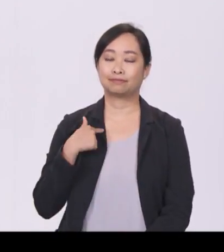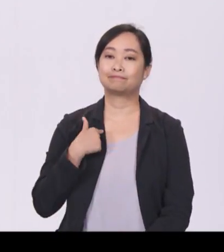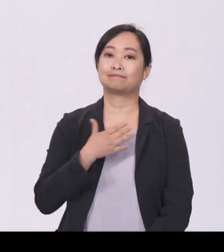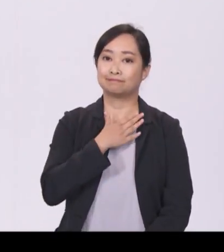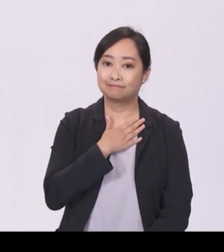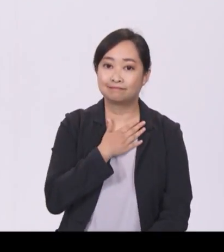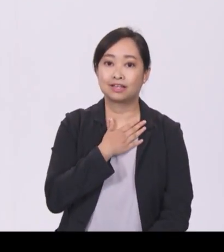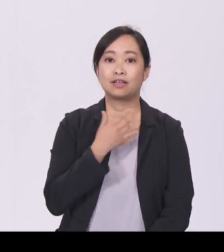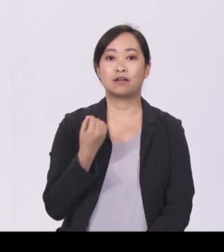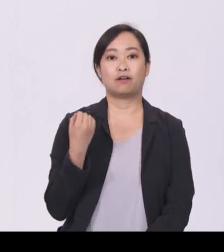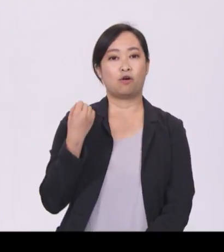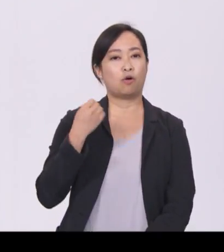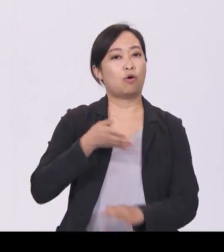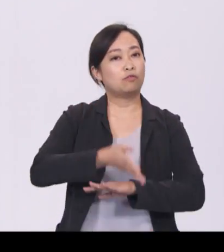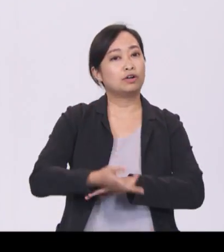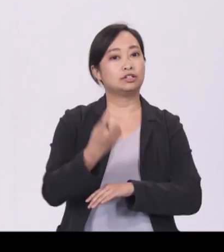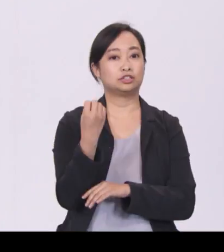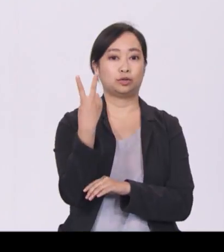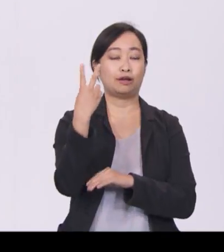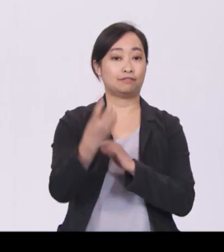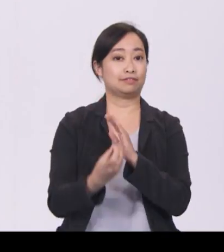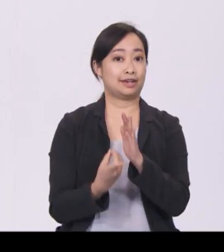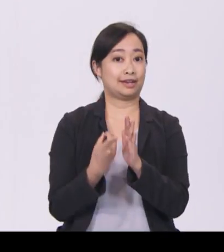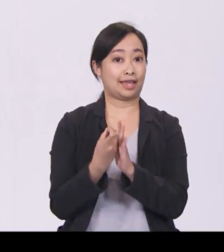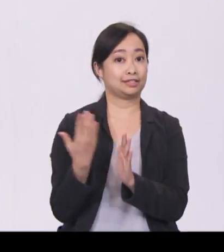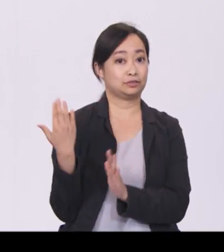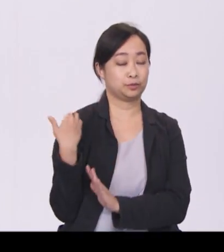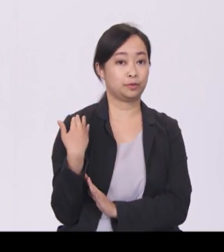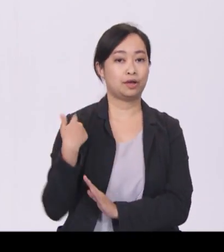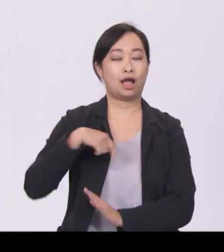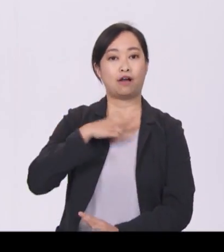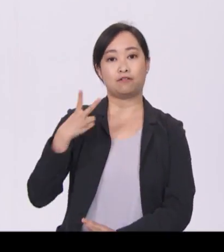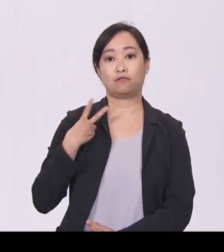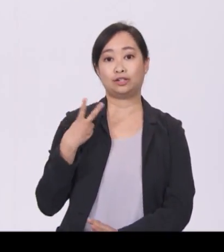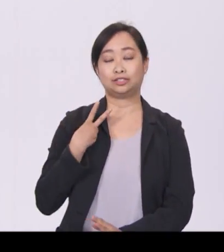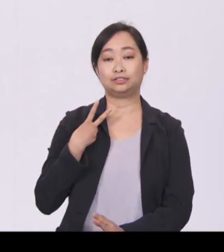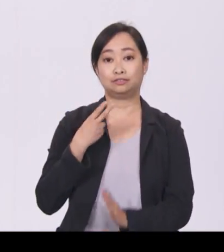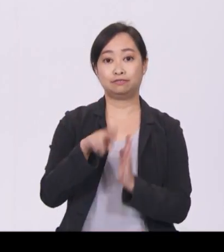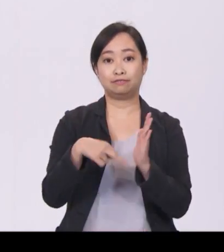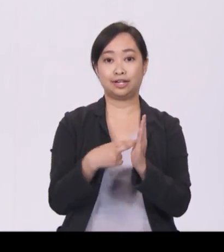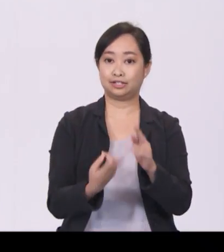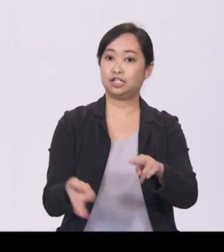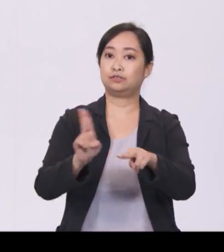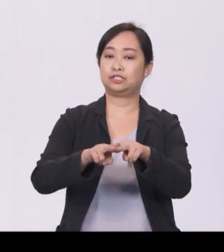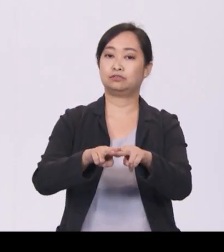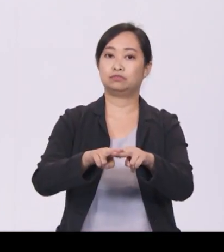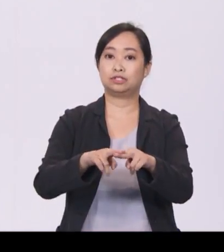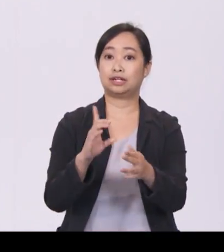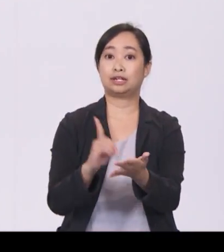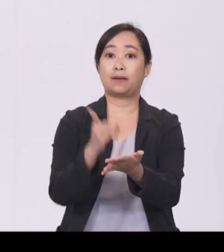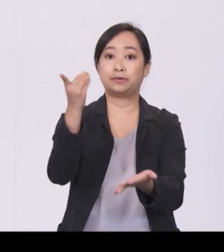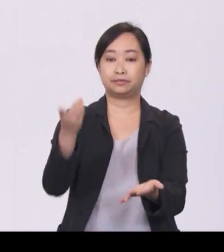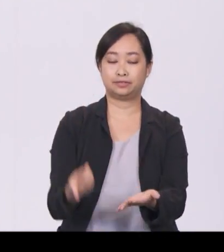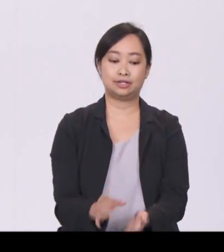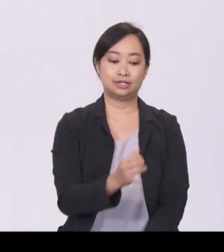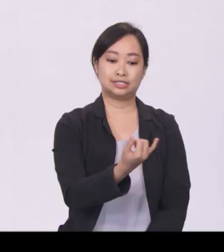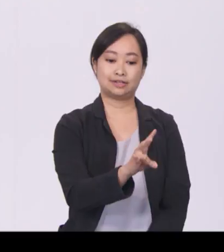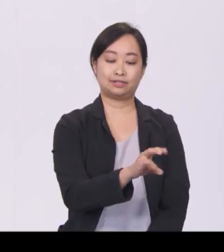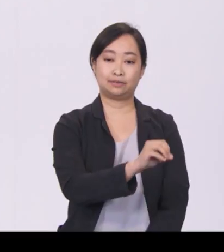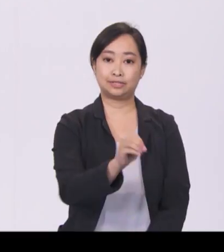last decade, our voluntarism rate has doubled, from around 17 per cent to 35 per cent.